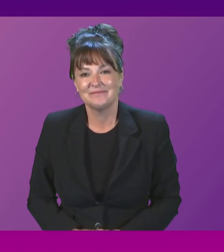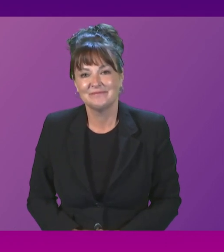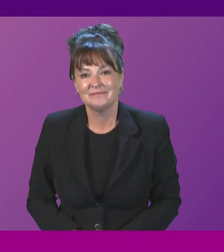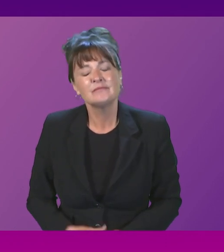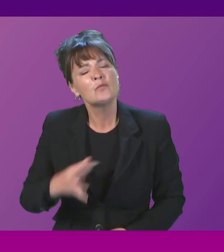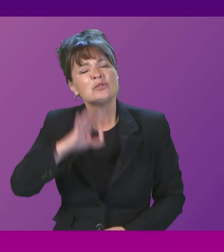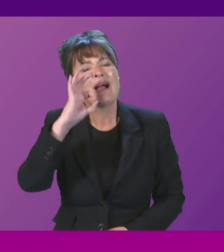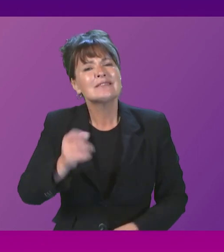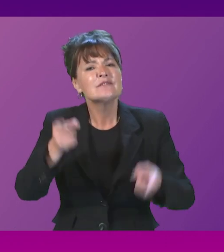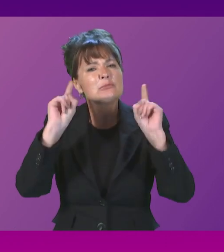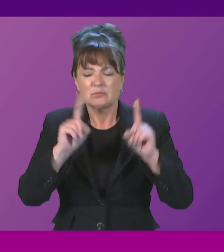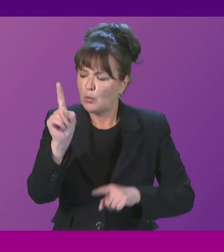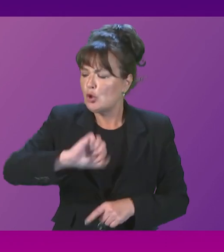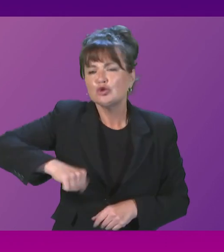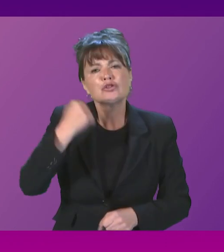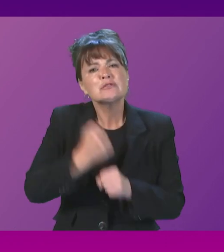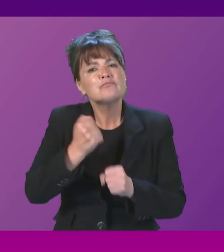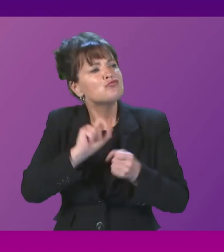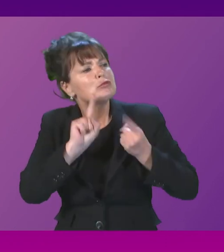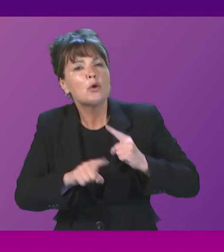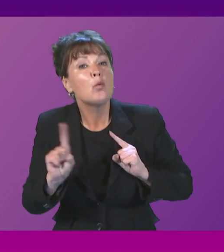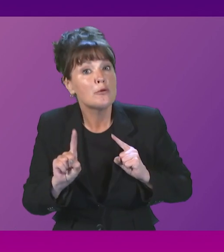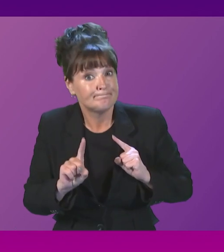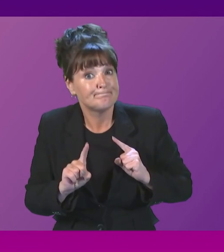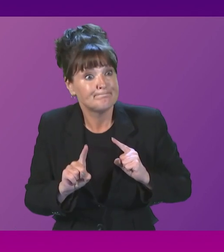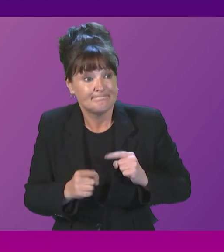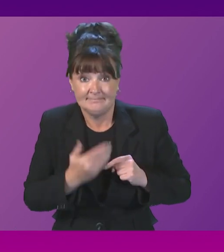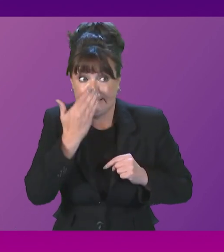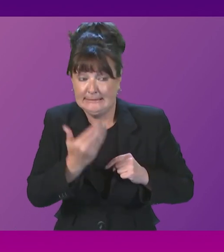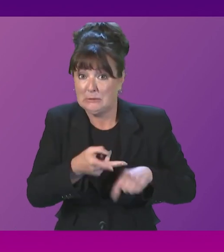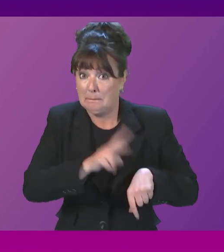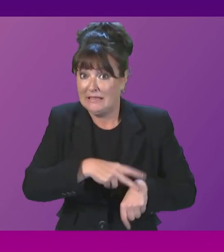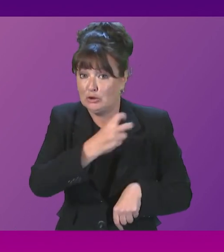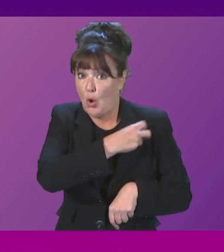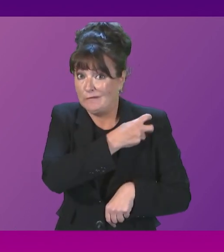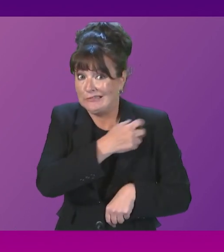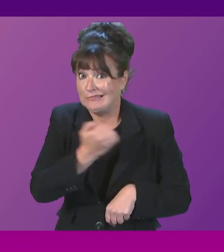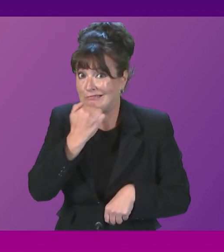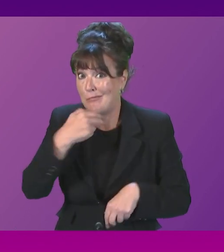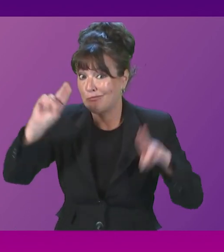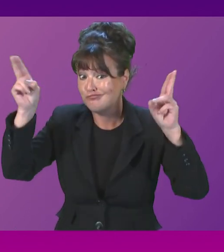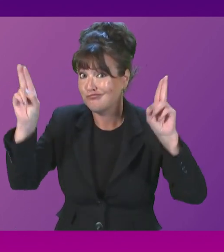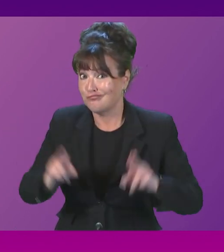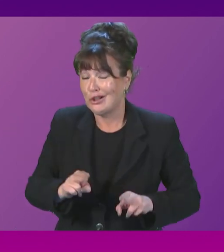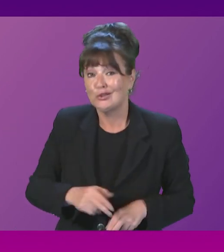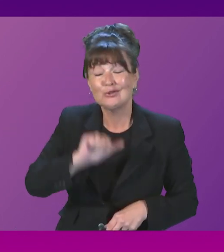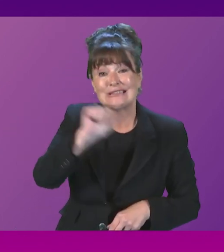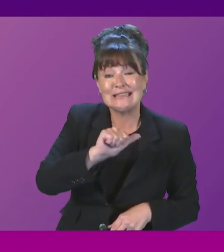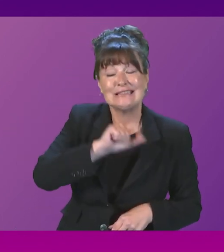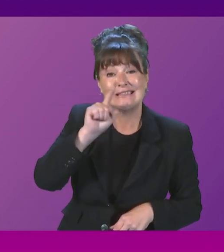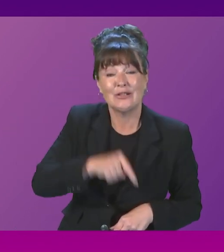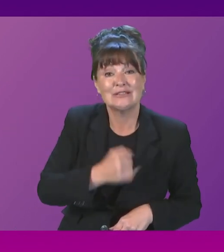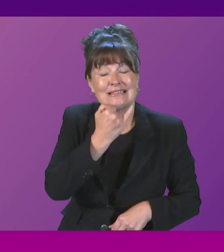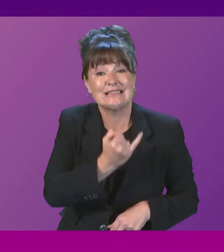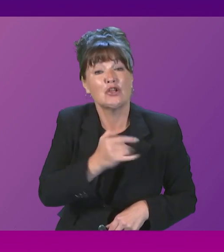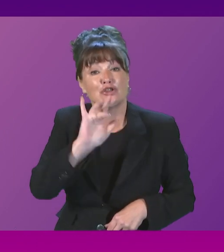To ask the First Minister what the Scottish Government's response is to reports that police officer numbers dropped to 16,610. At